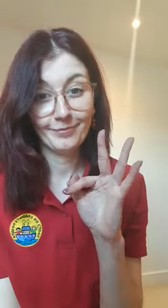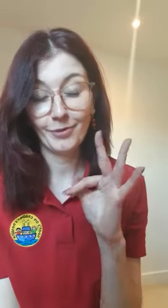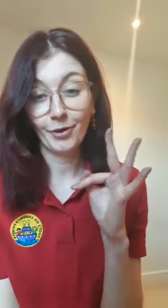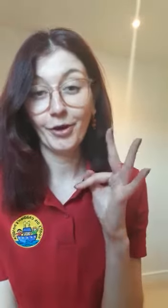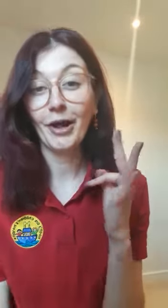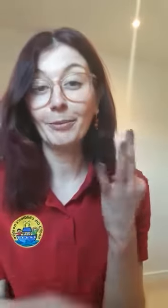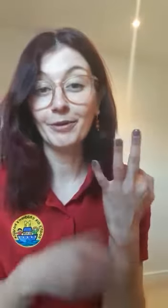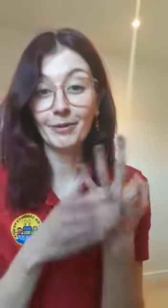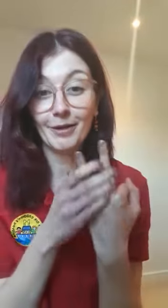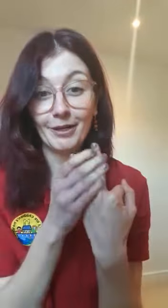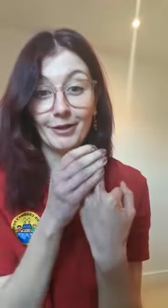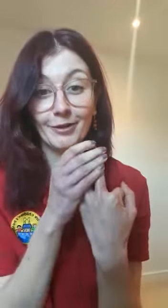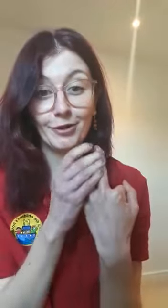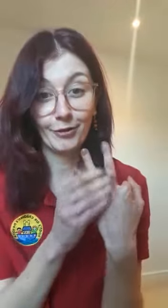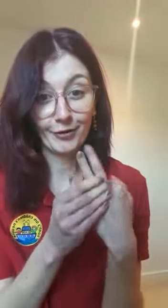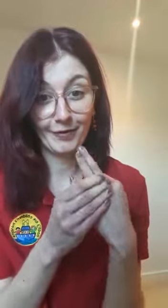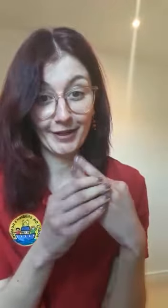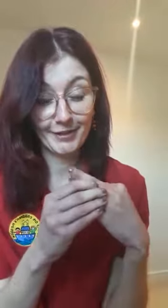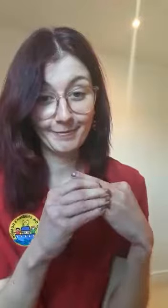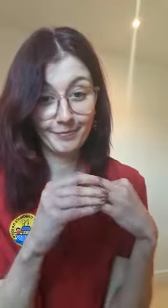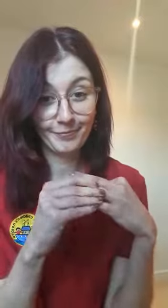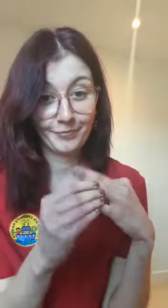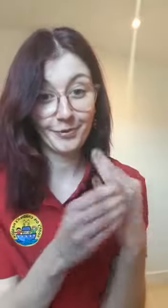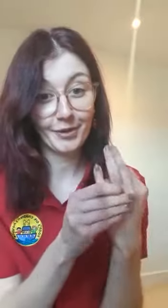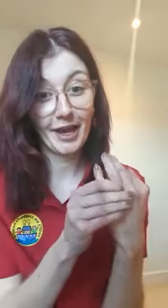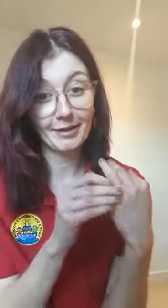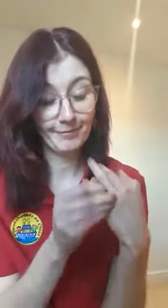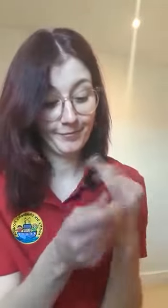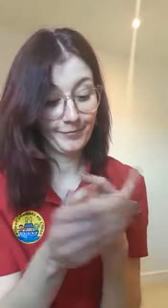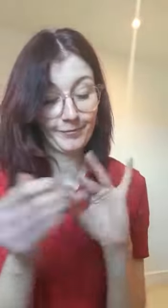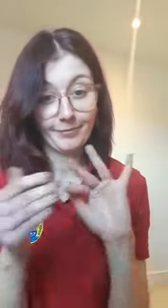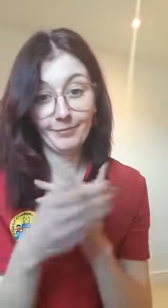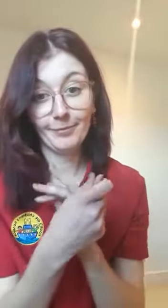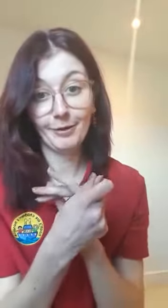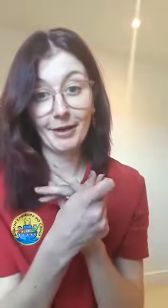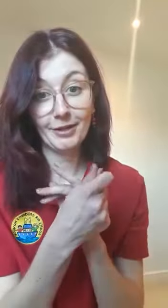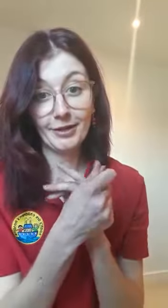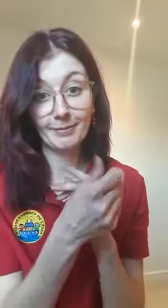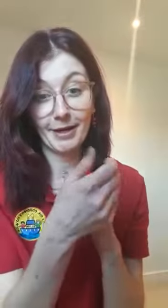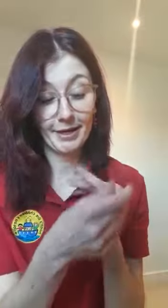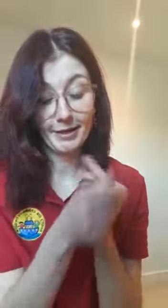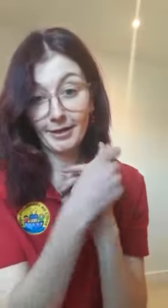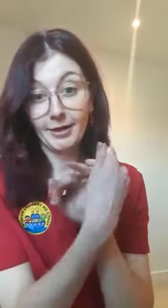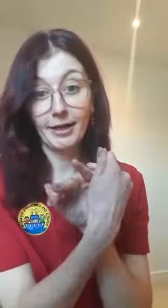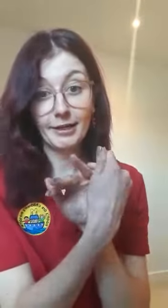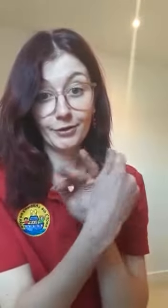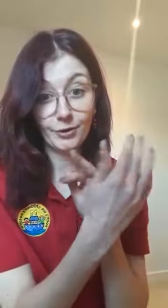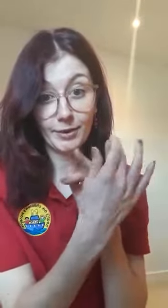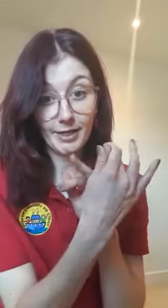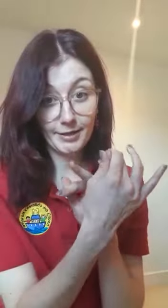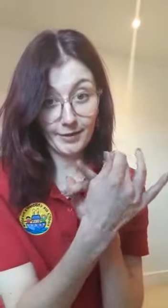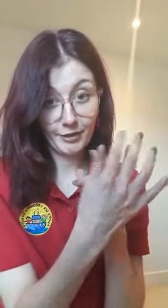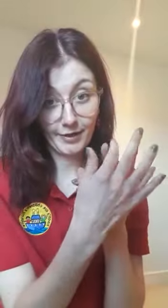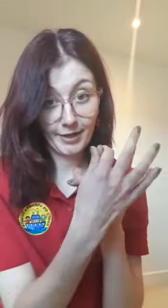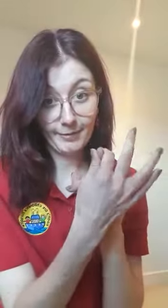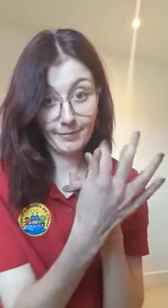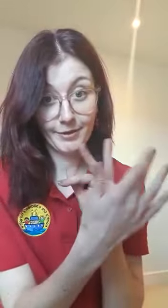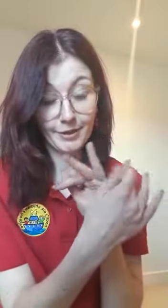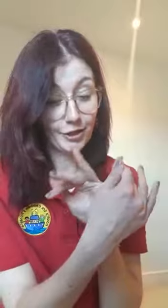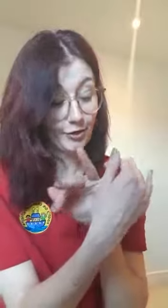You're helping somebody show three fingers. So again, you might do this by a little squeeze of each finger. So show